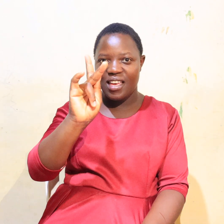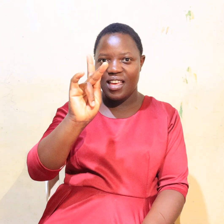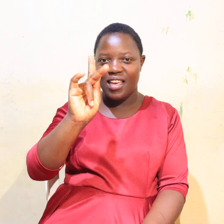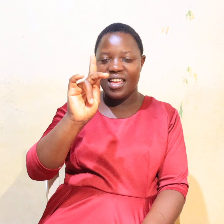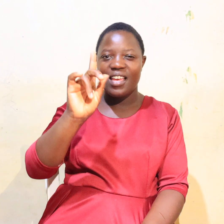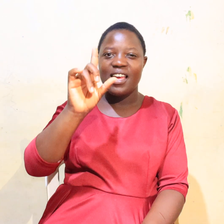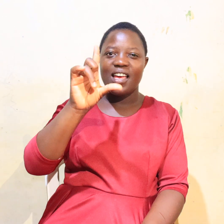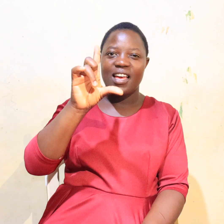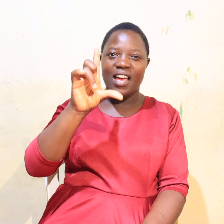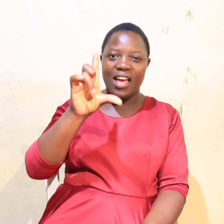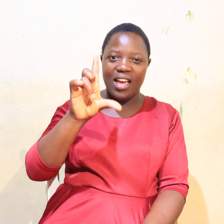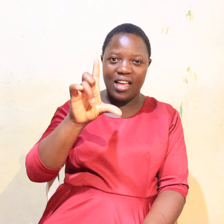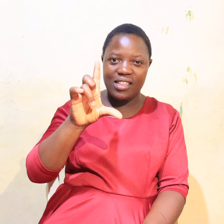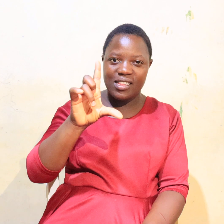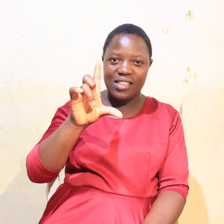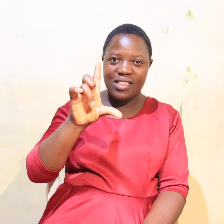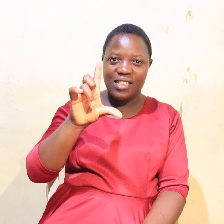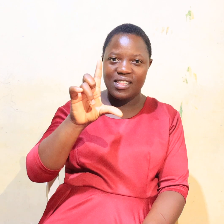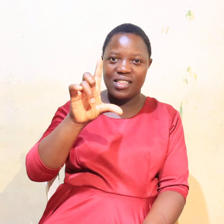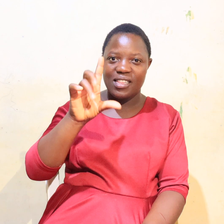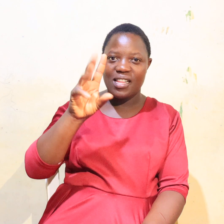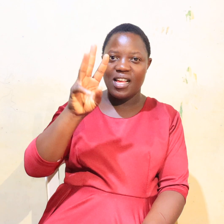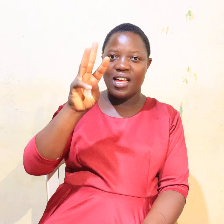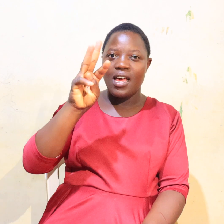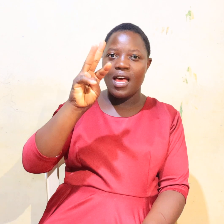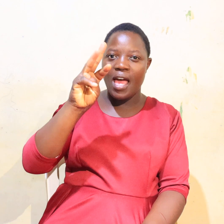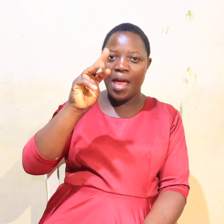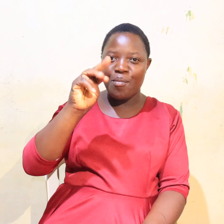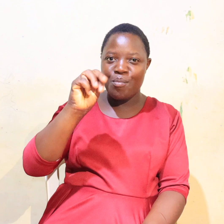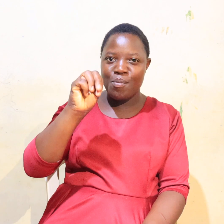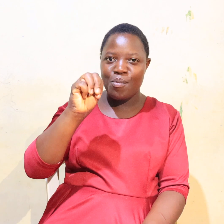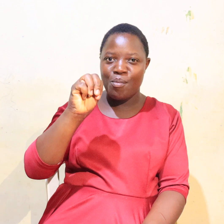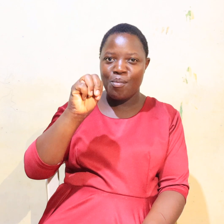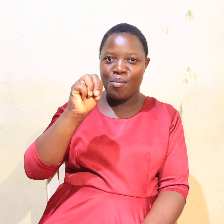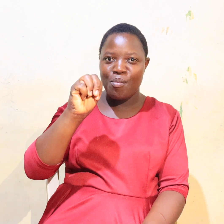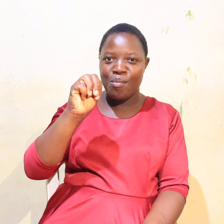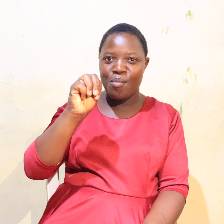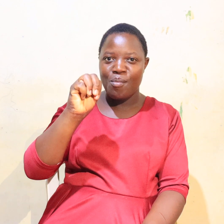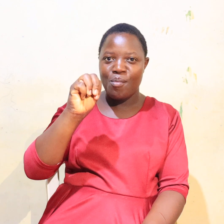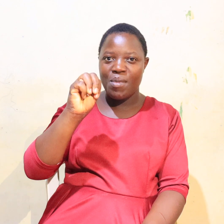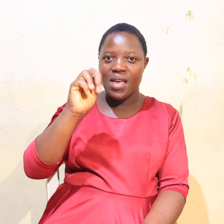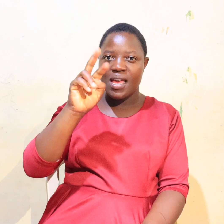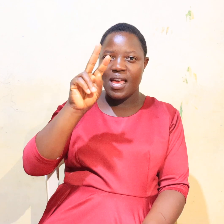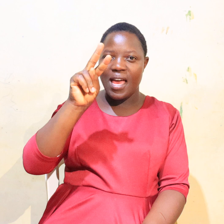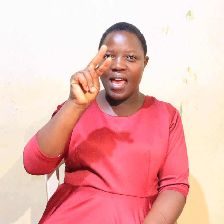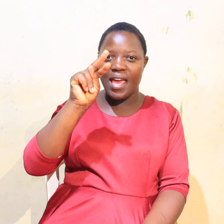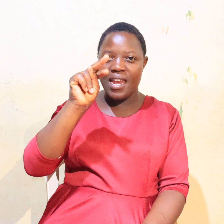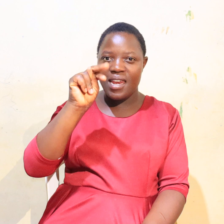L, M, N,